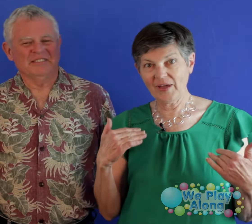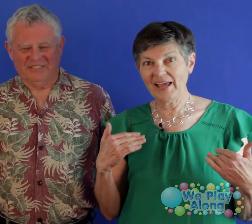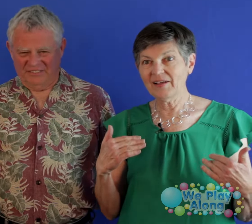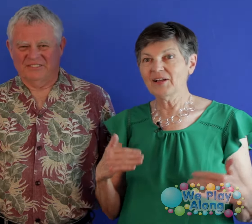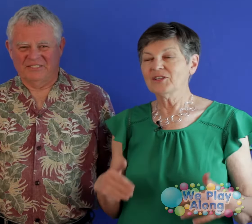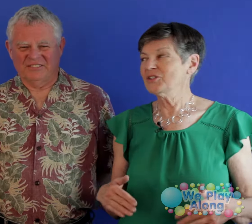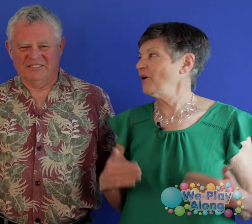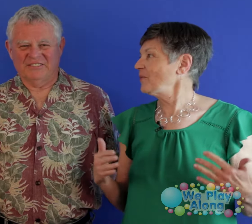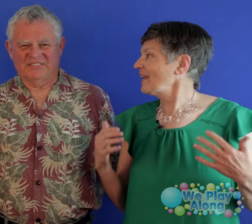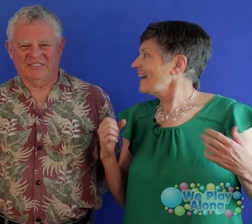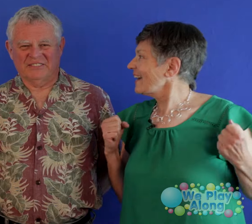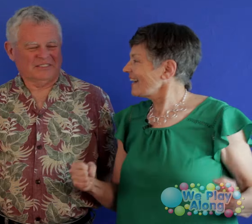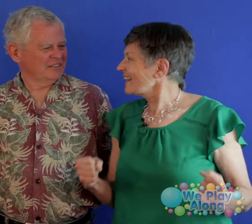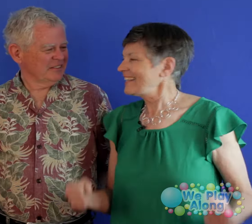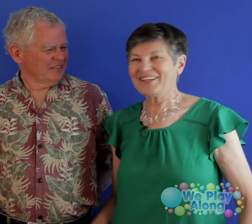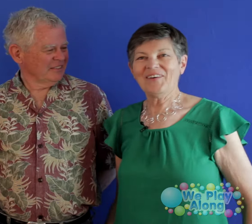Okay? So let's go.